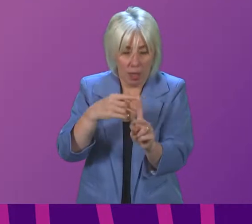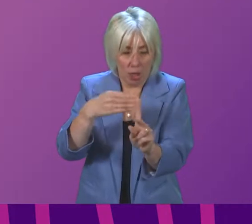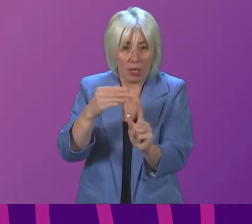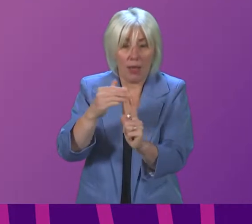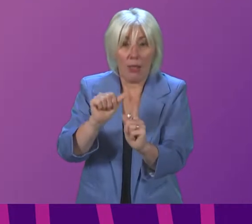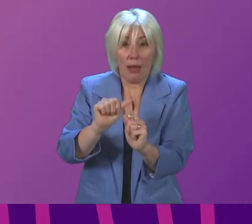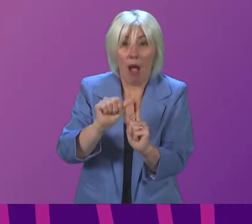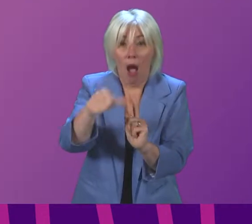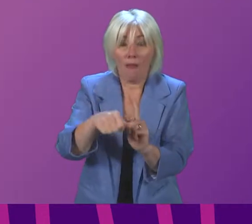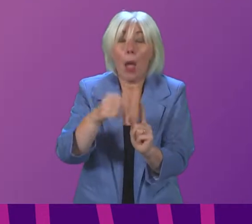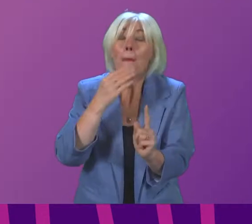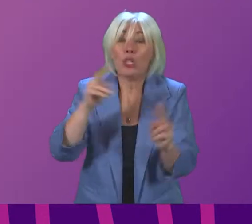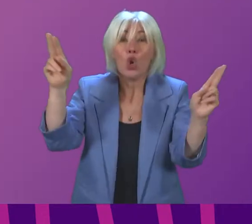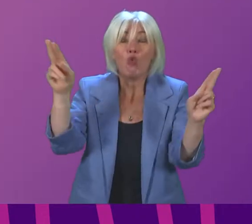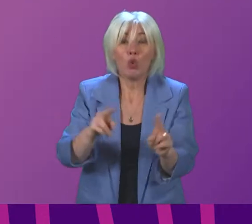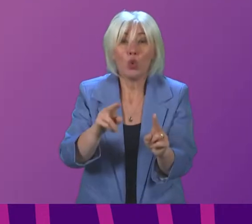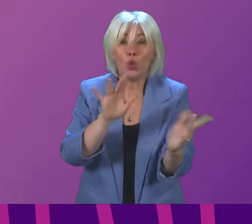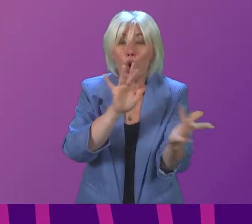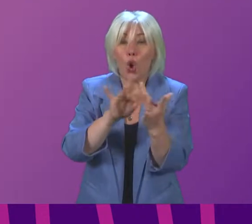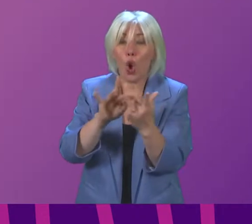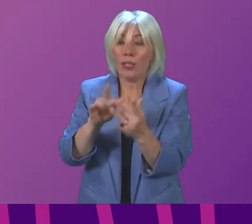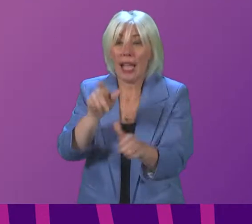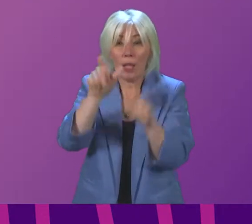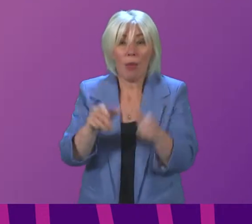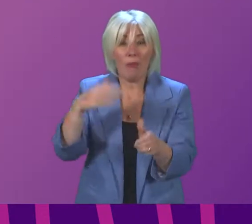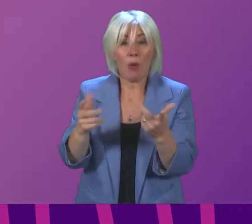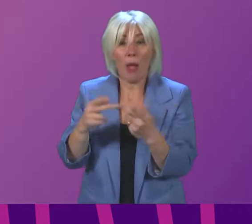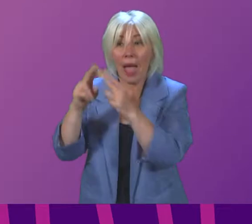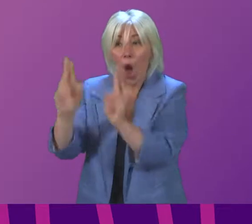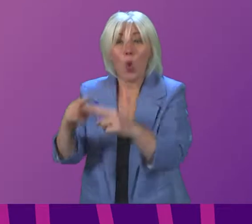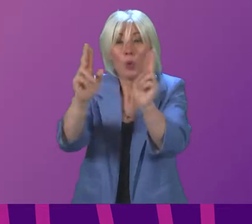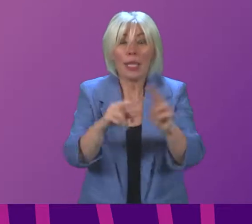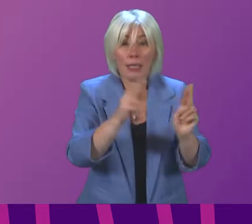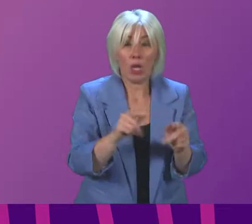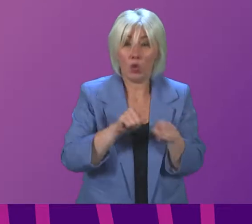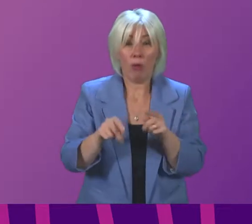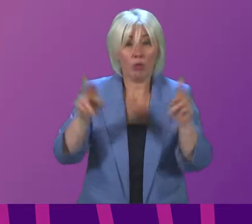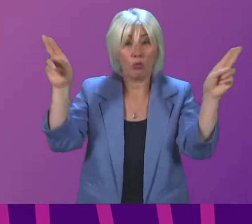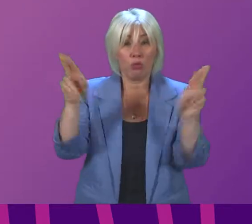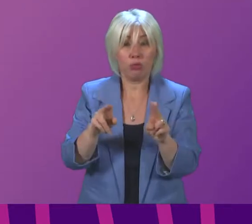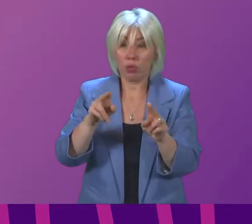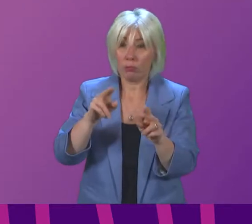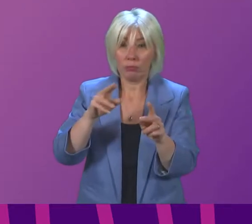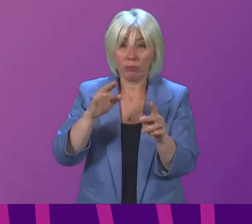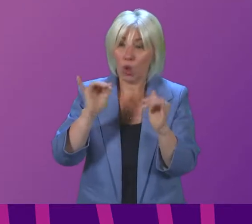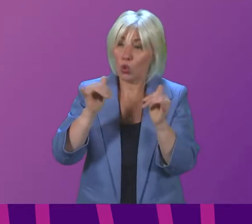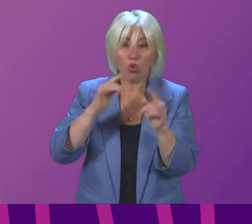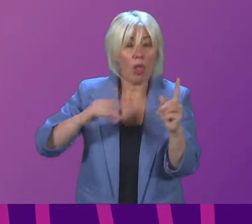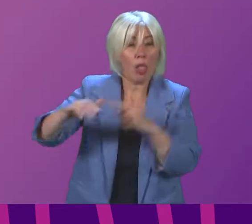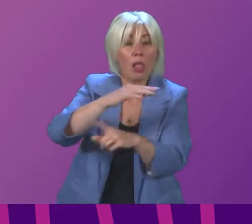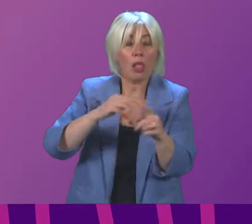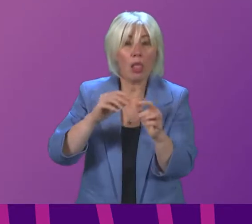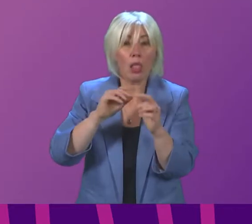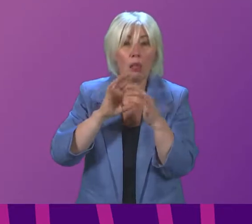reduce their contacts with people in other households as far as possible that means minimising socialising that will